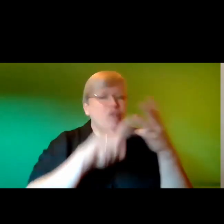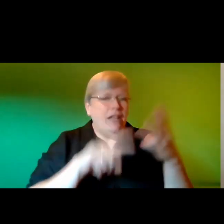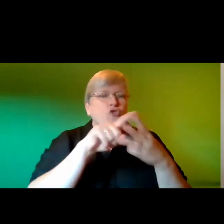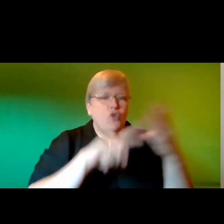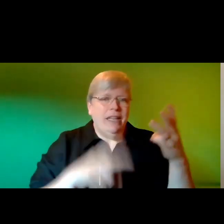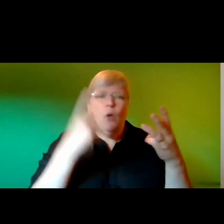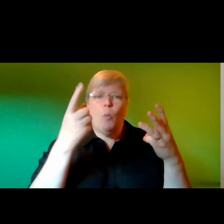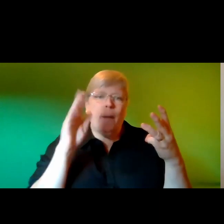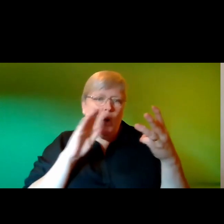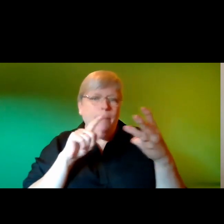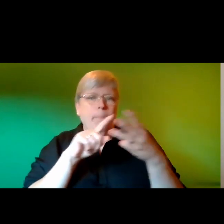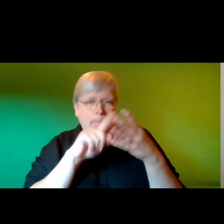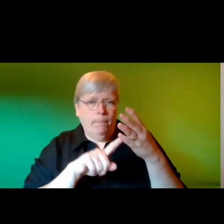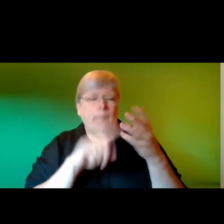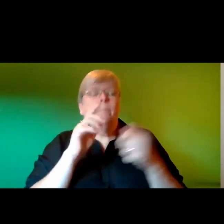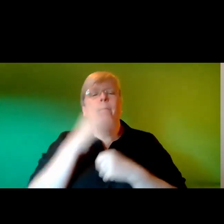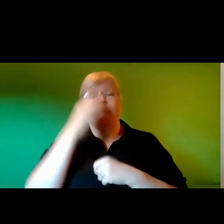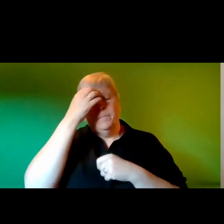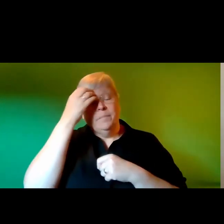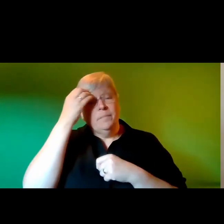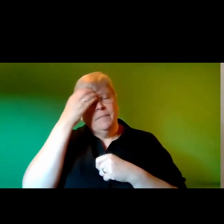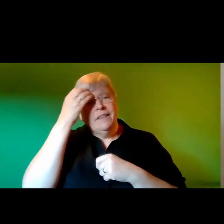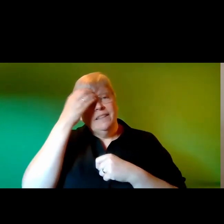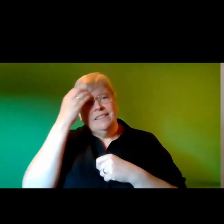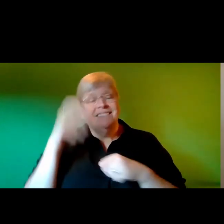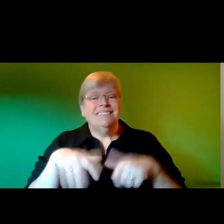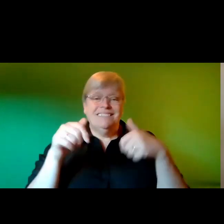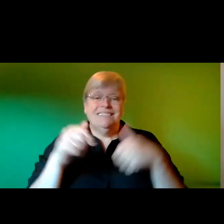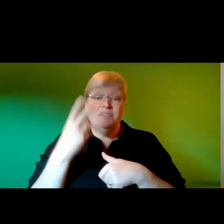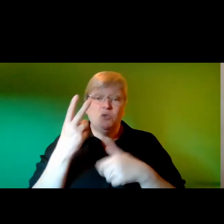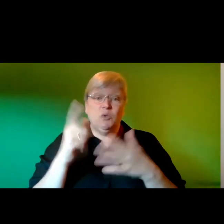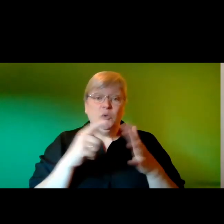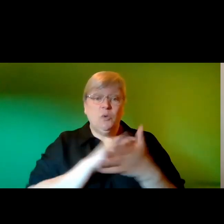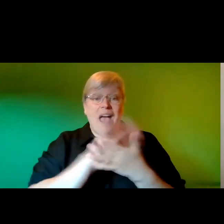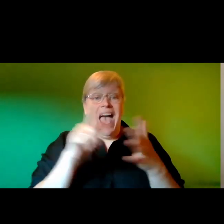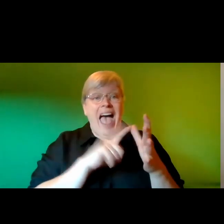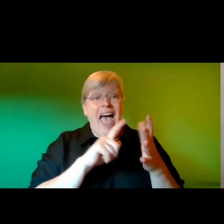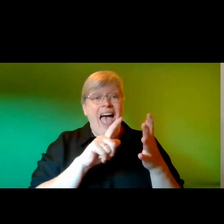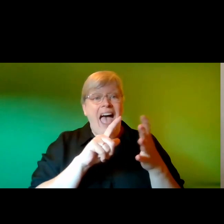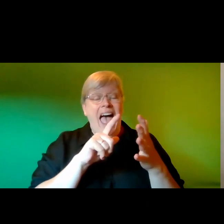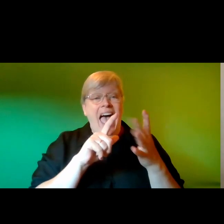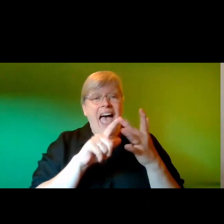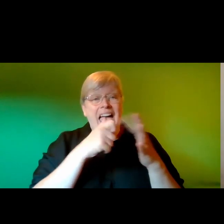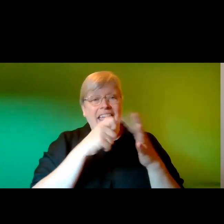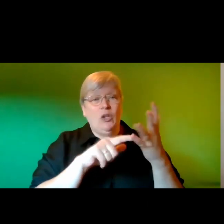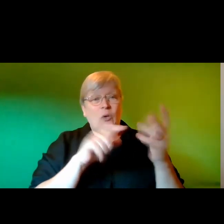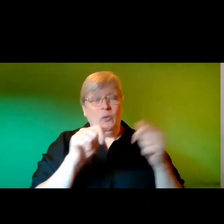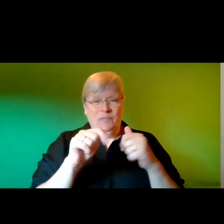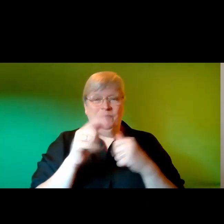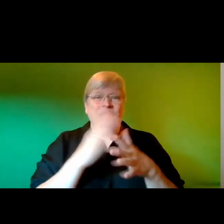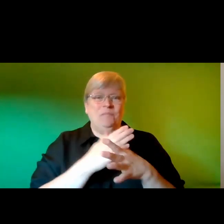one of my poems so i'm going to start off with two haikus first one goes like this